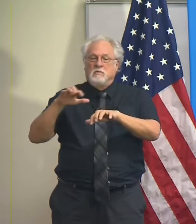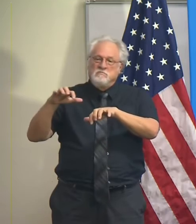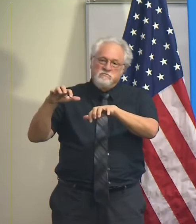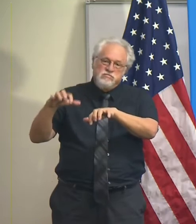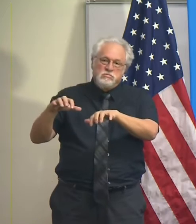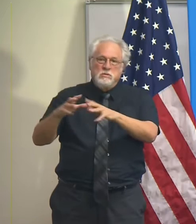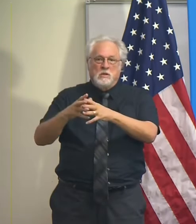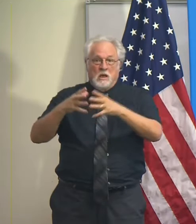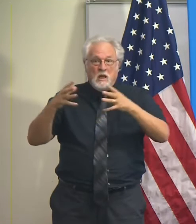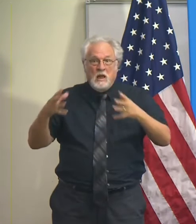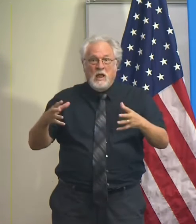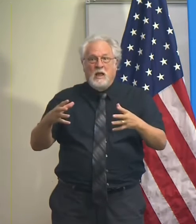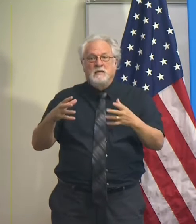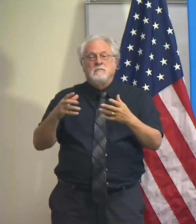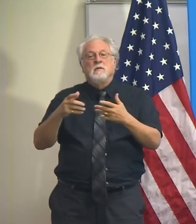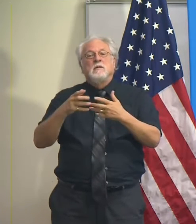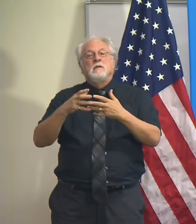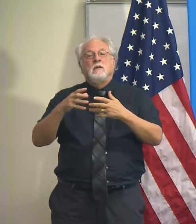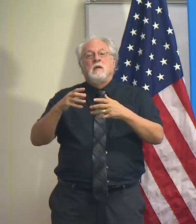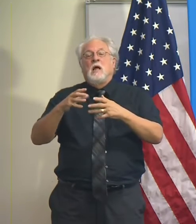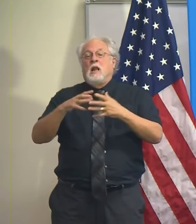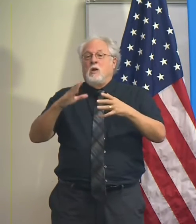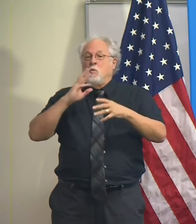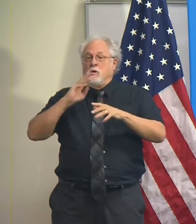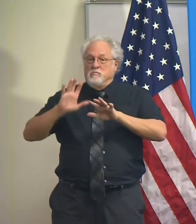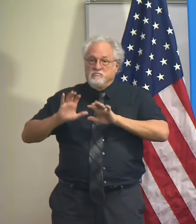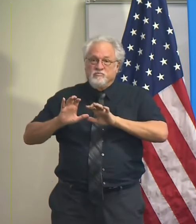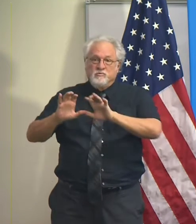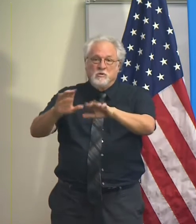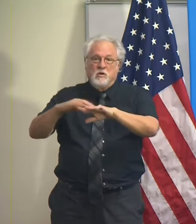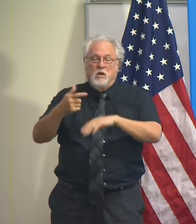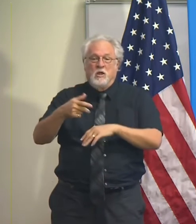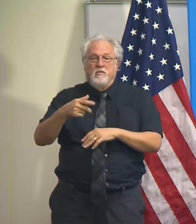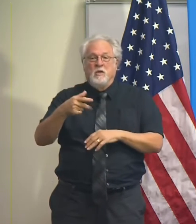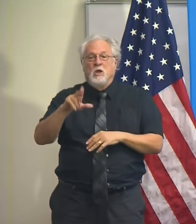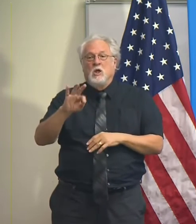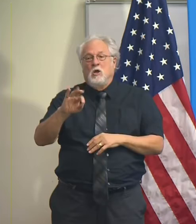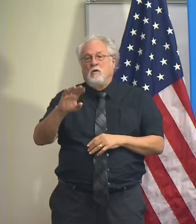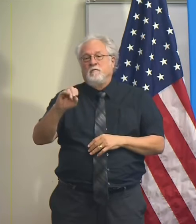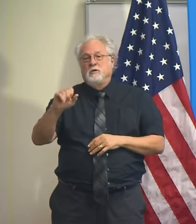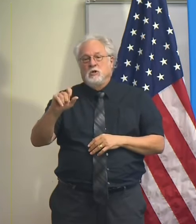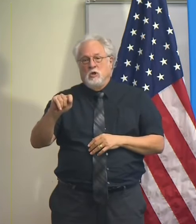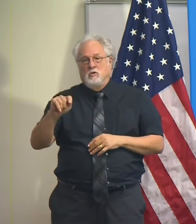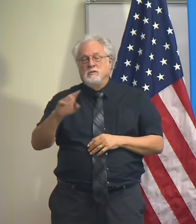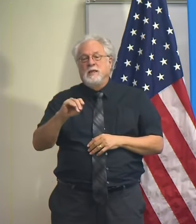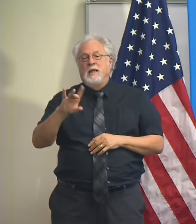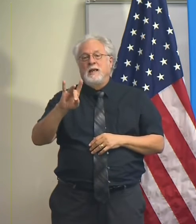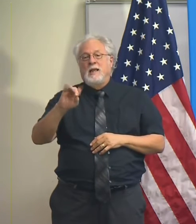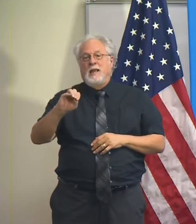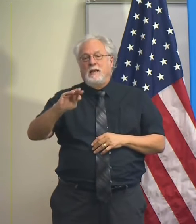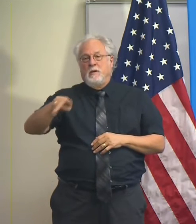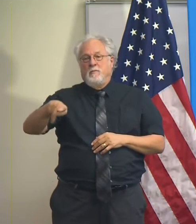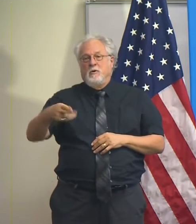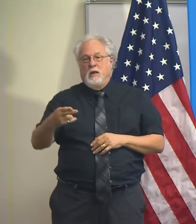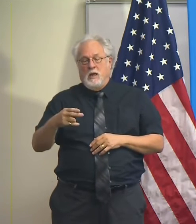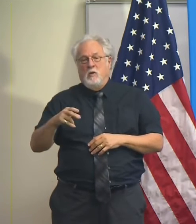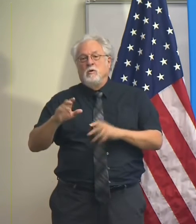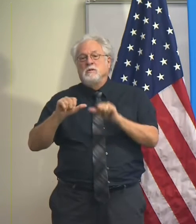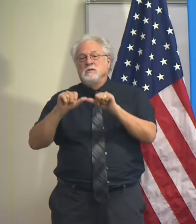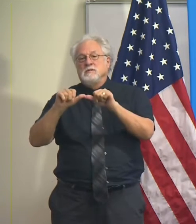a lot of rain have significant storm surge on the Gulf Coast there and she has 80 mile per hour sustained winds.